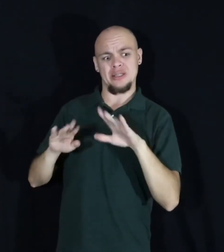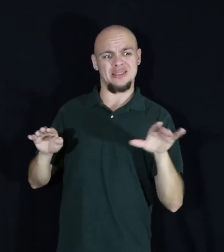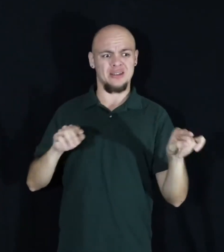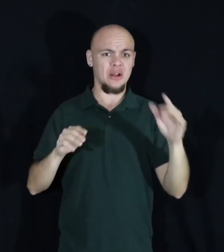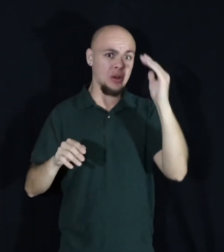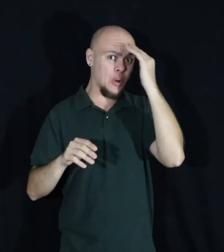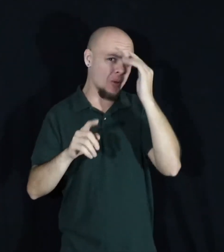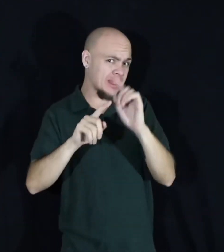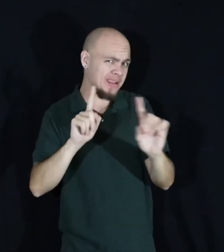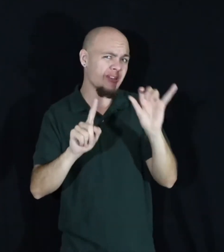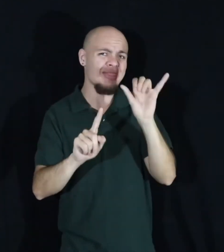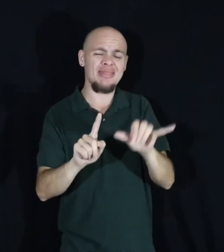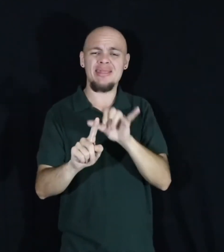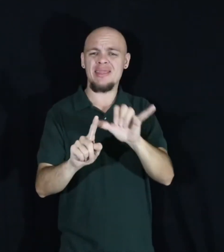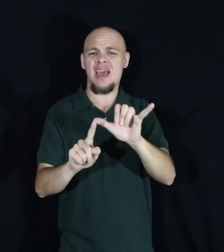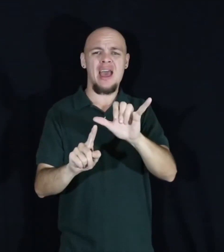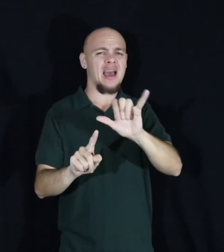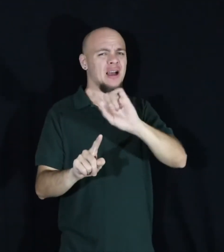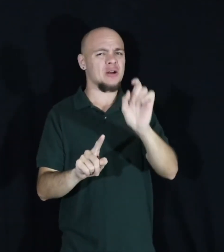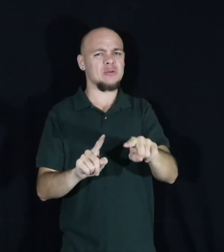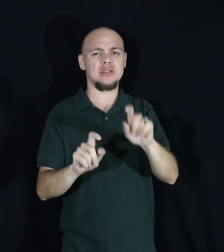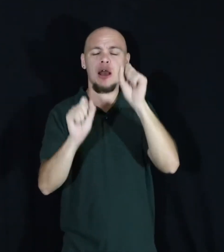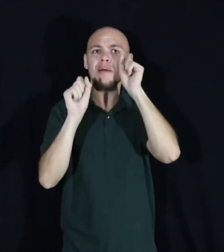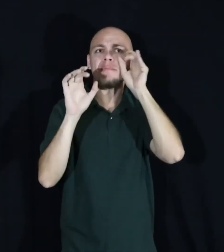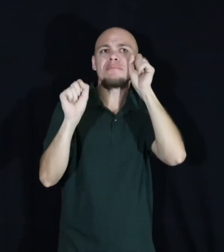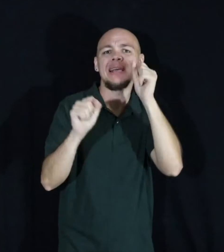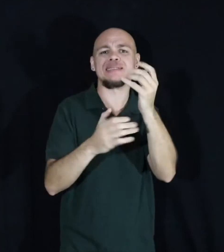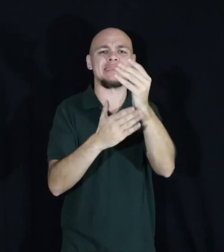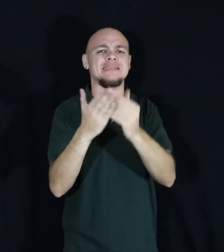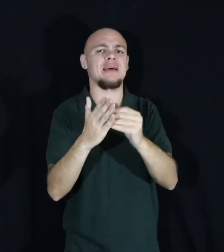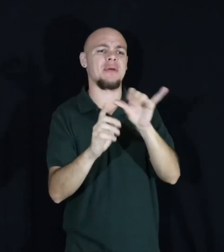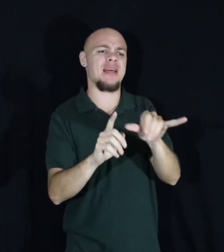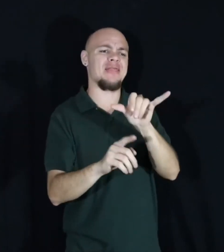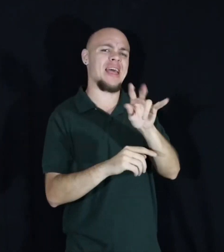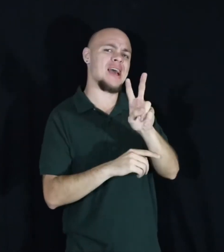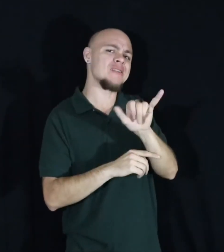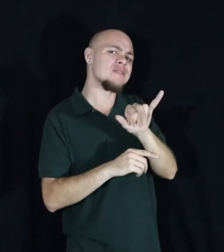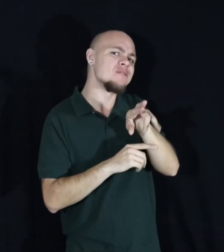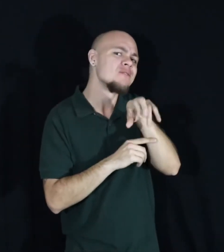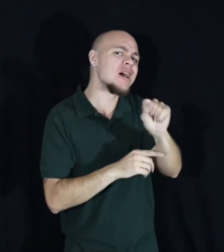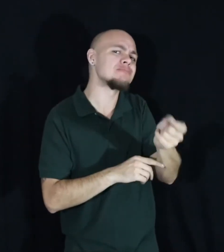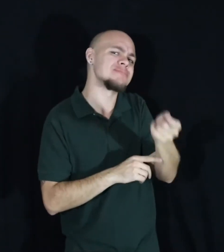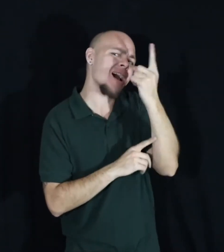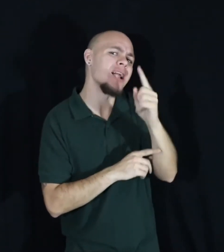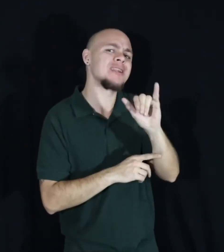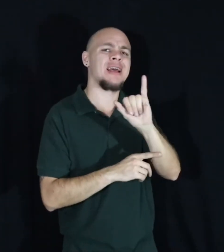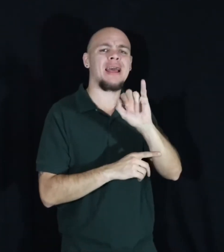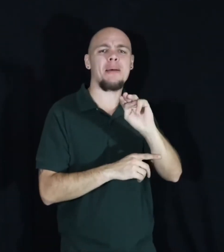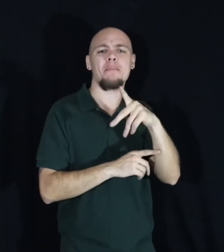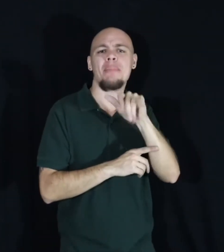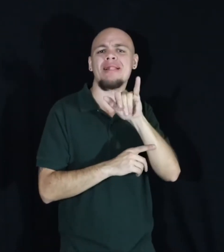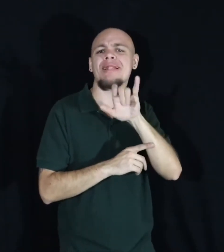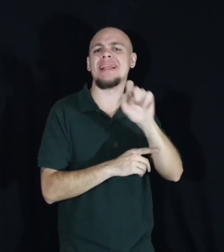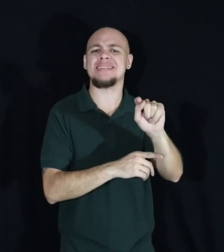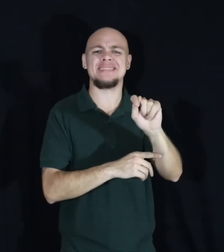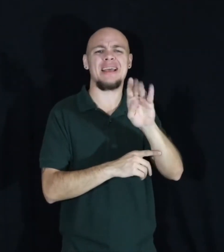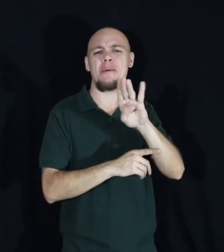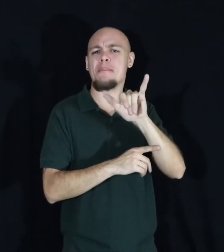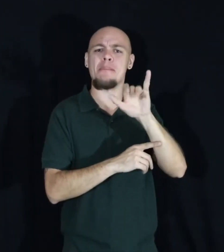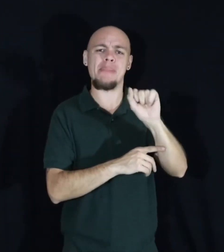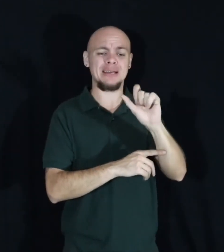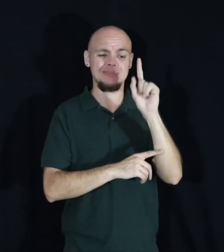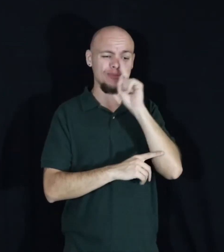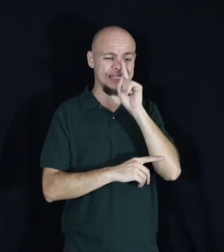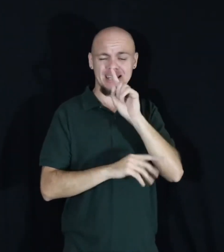A question that only amazes some who catch that virus of implicit bias on a tantrum. Now let's not pretend